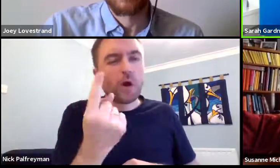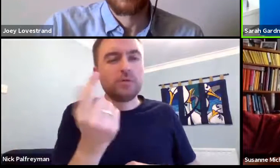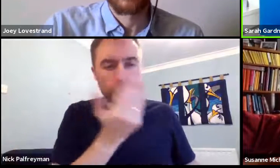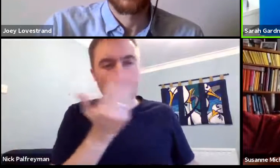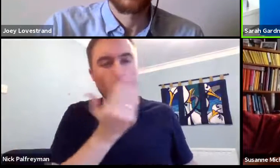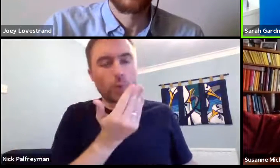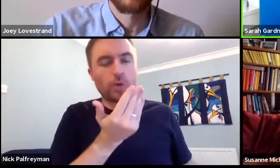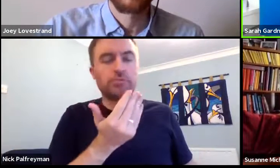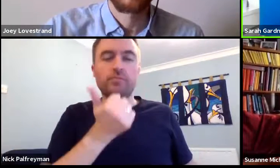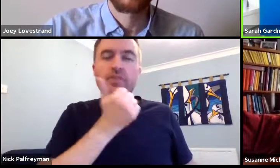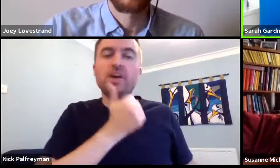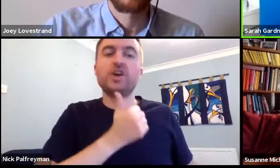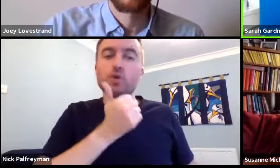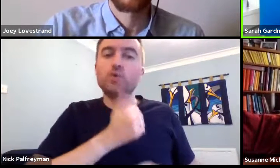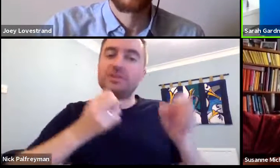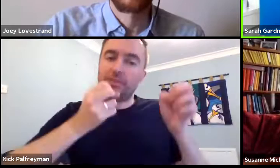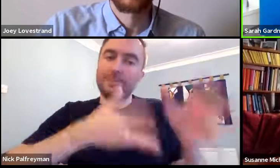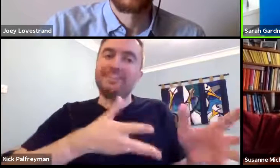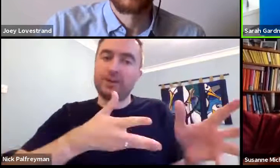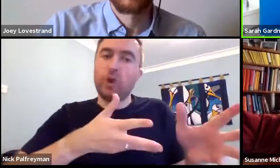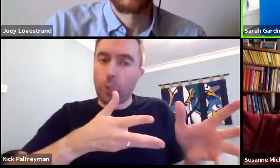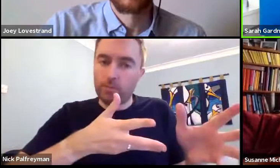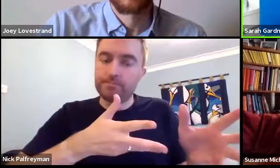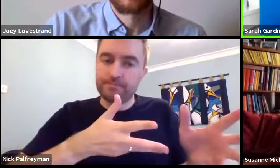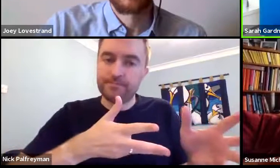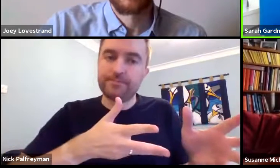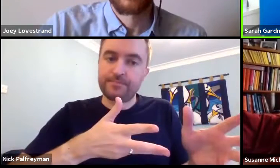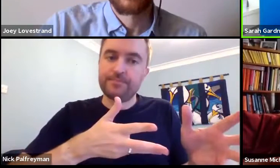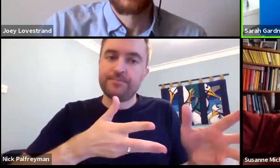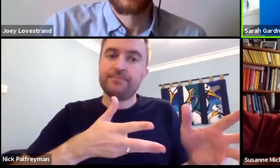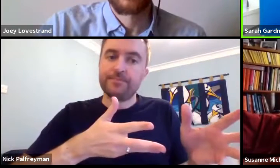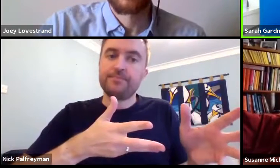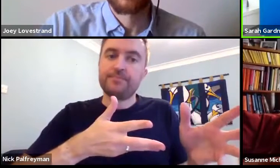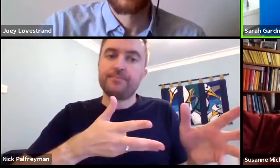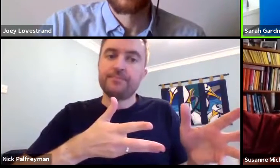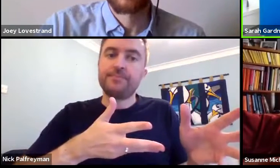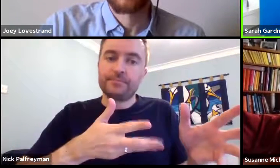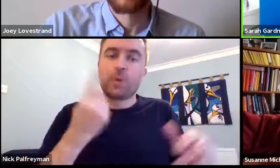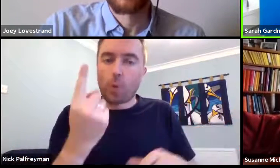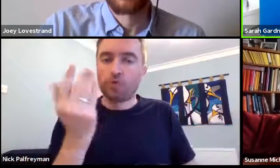I know of one school that uses Basindo.